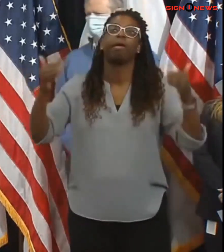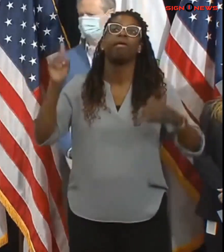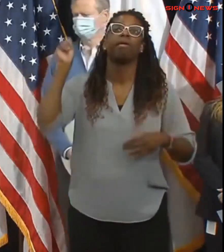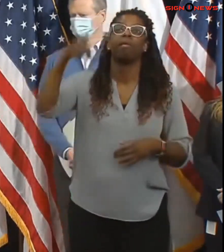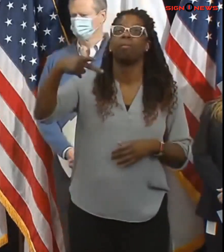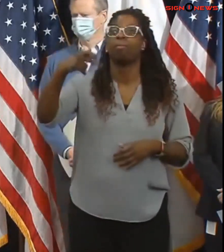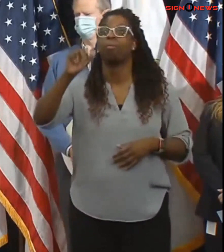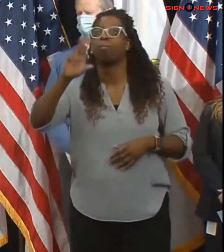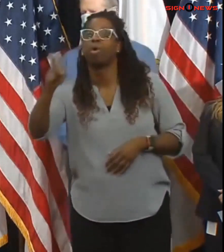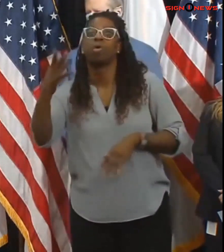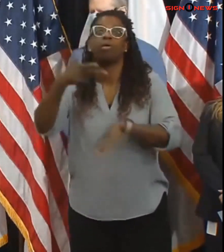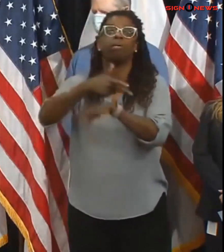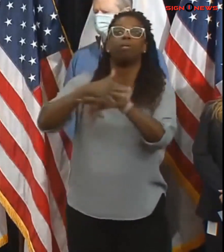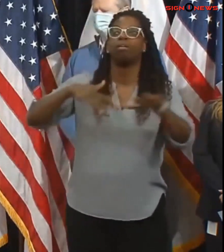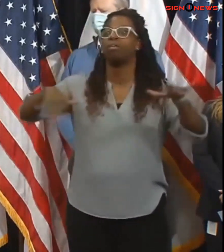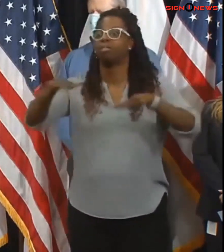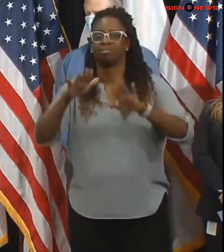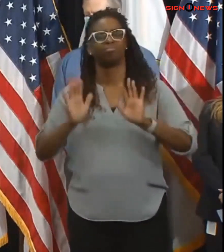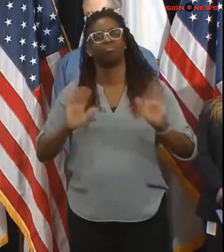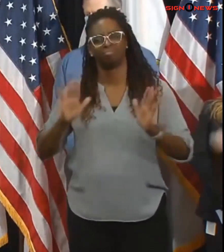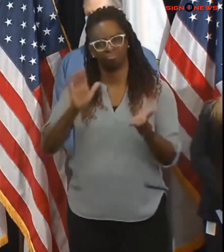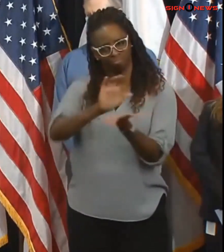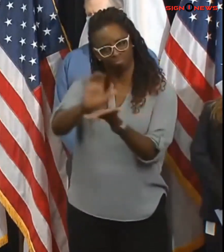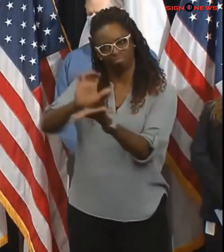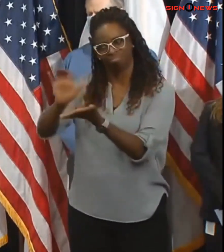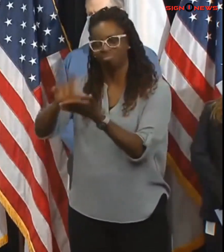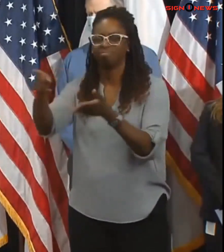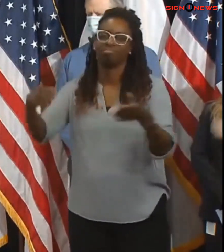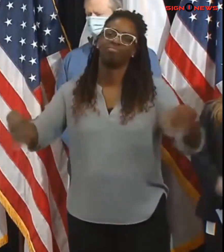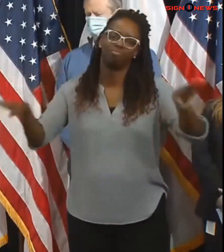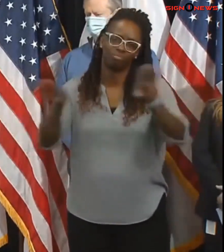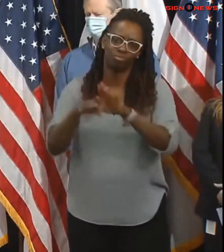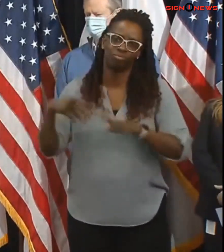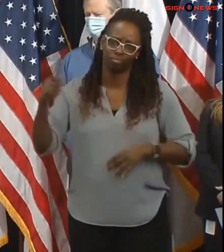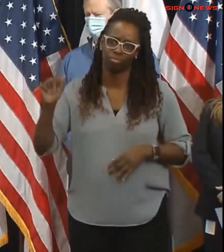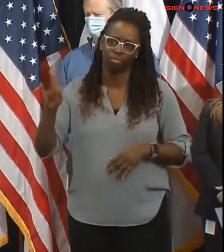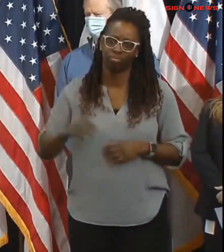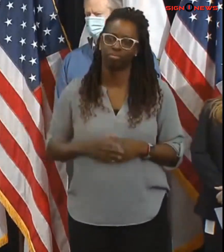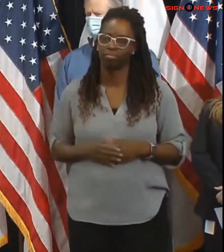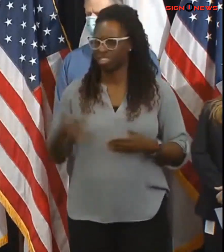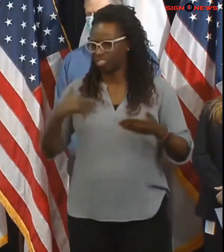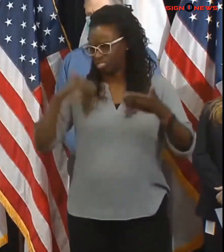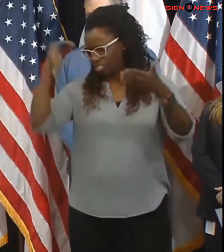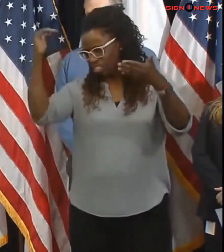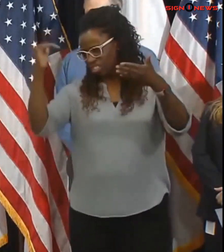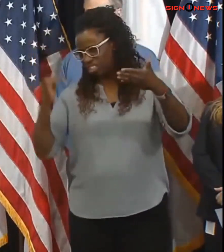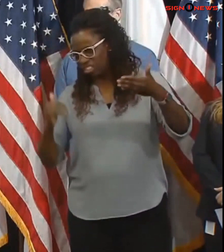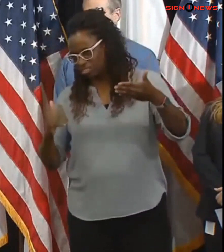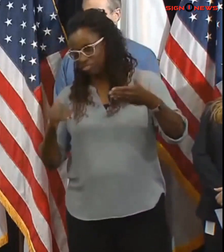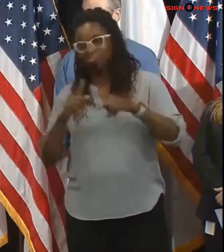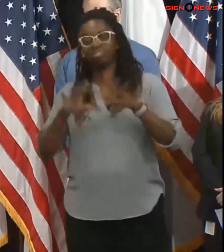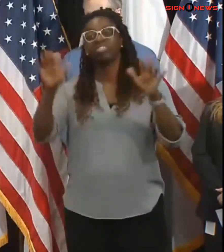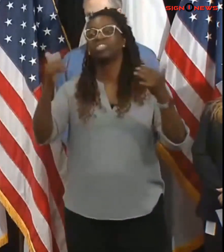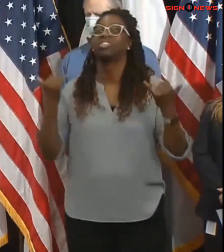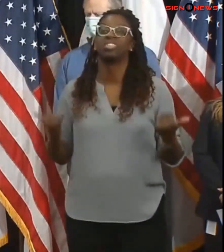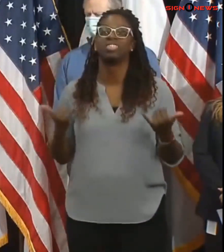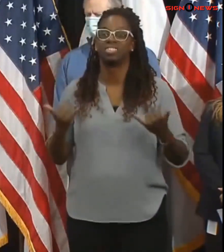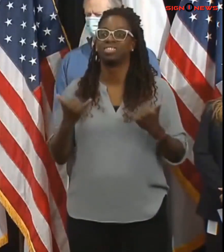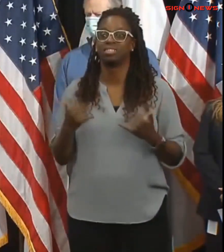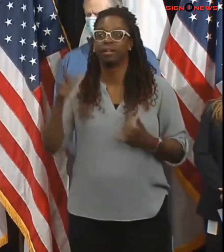coastal facilities will be closed and i have a list of other closures as well this is not a time to go out looking to spend time in the snow at a